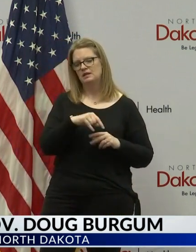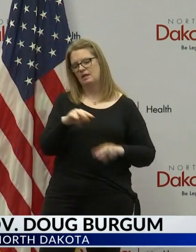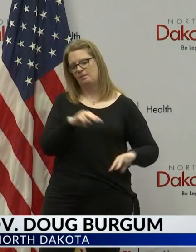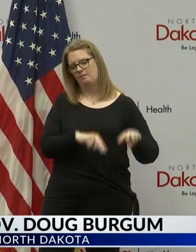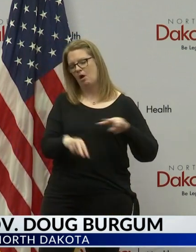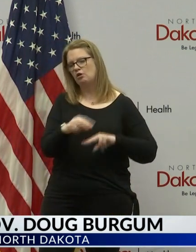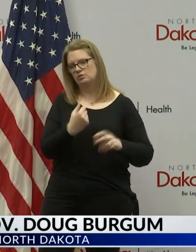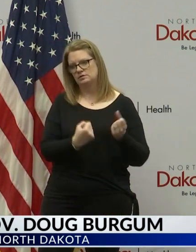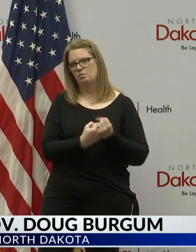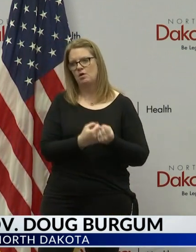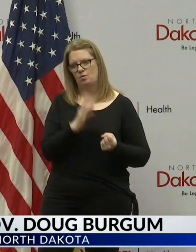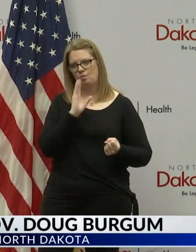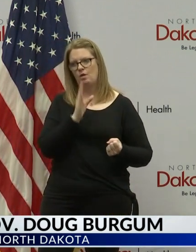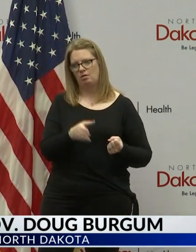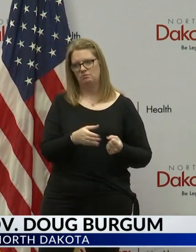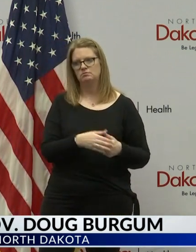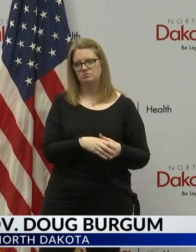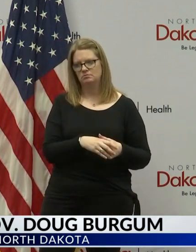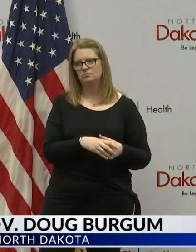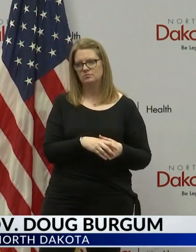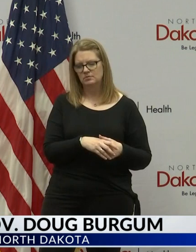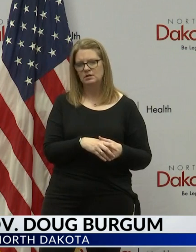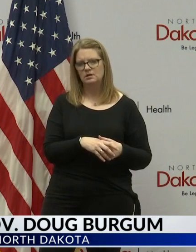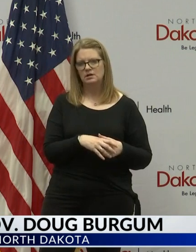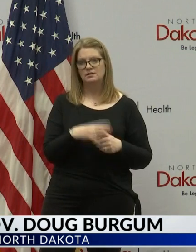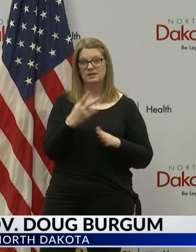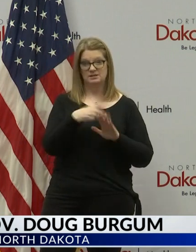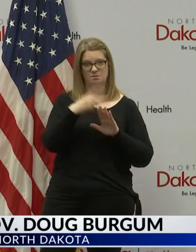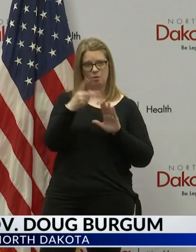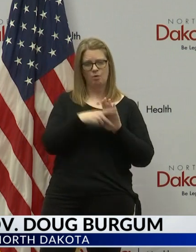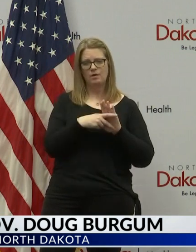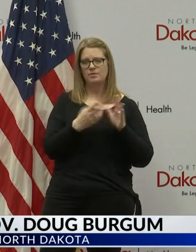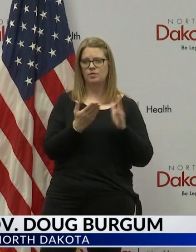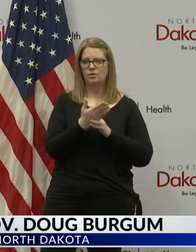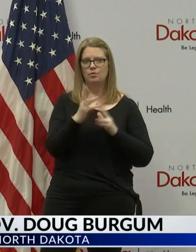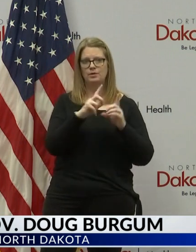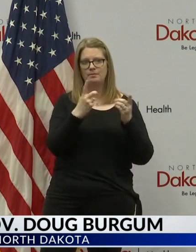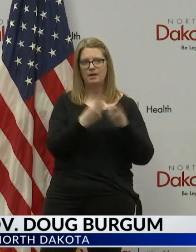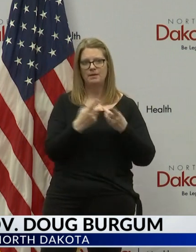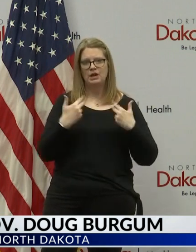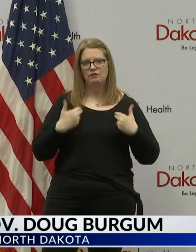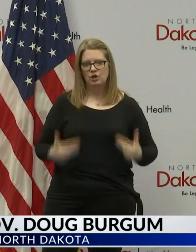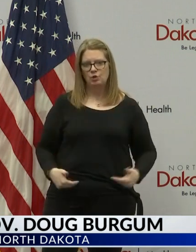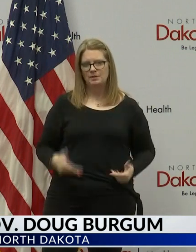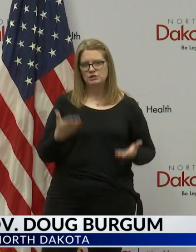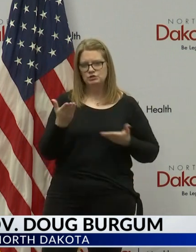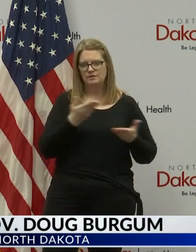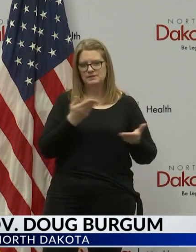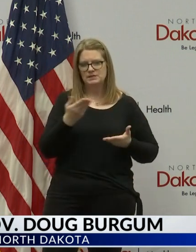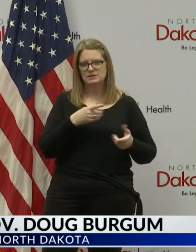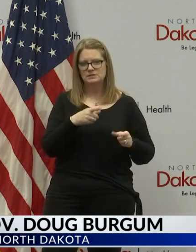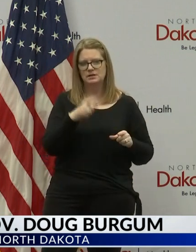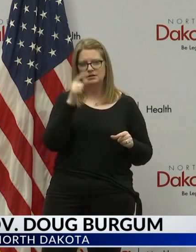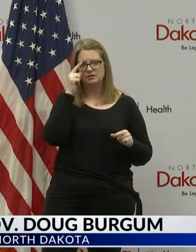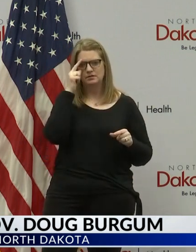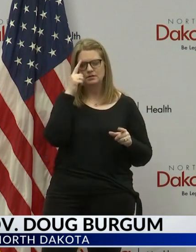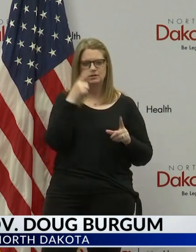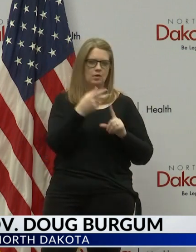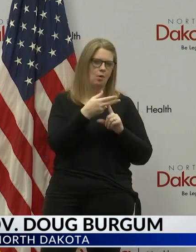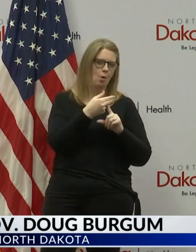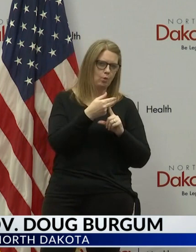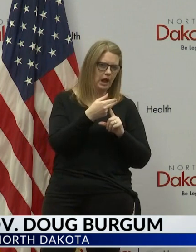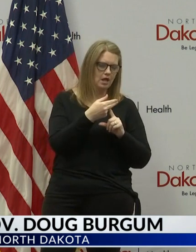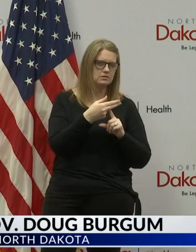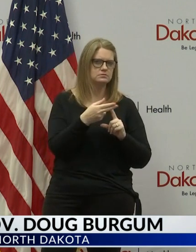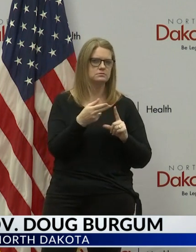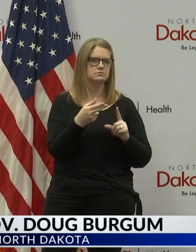supported. And again, this program that's running through Department of Human Services is, you know, hotels